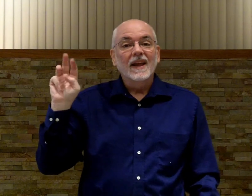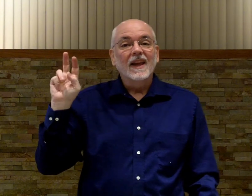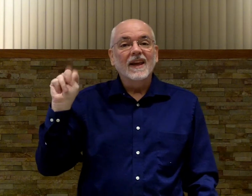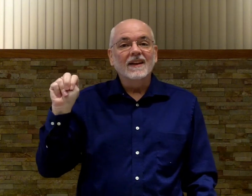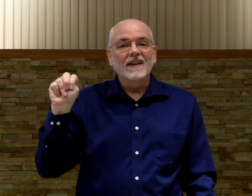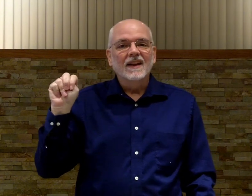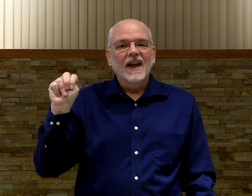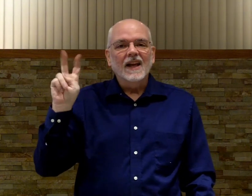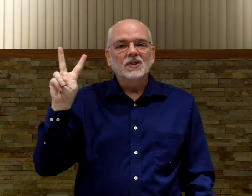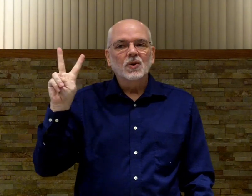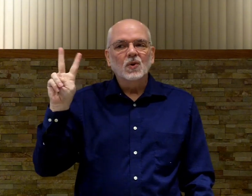N has two